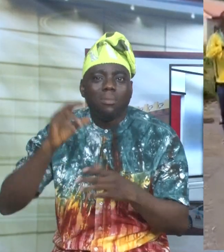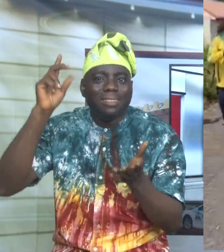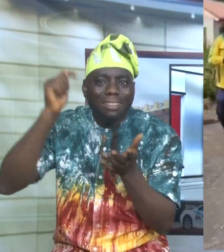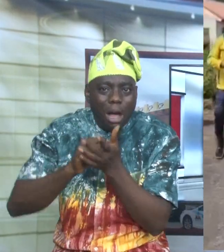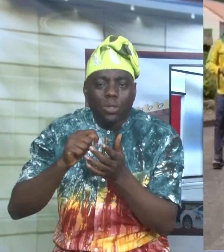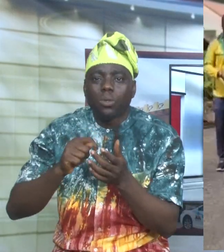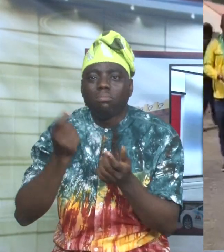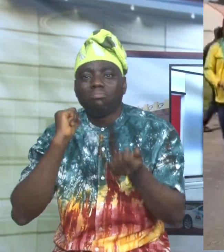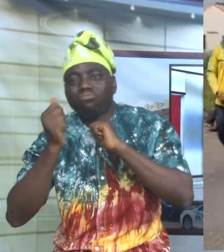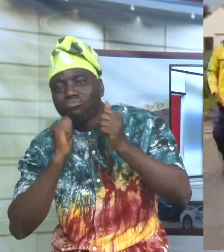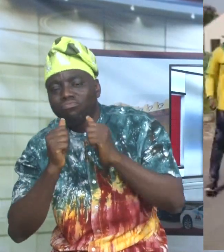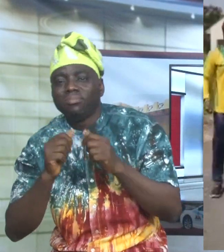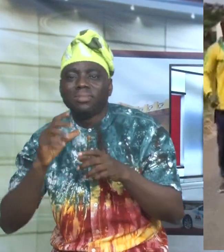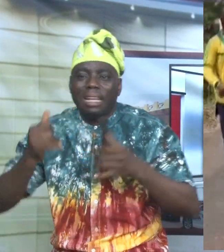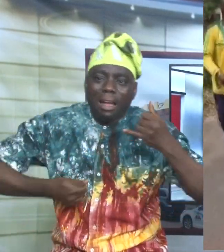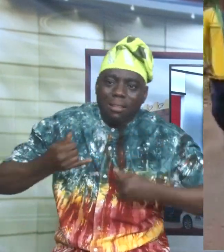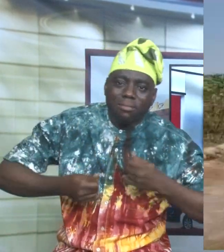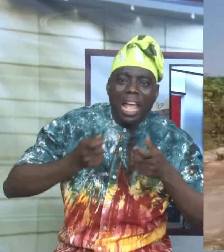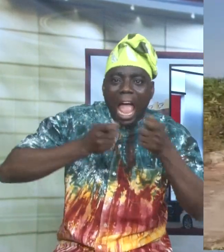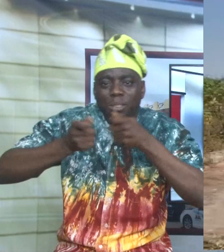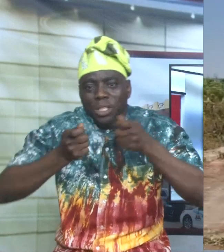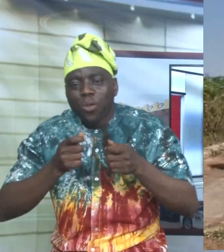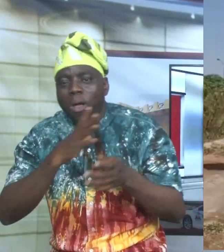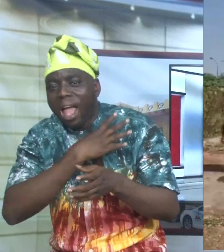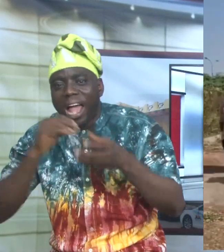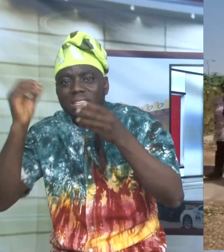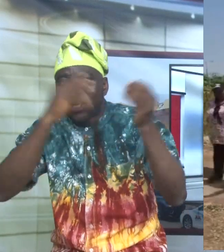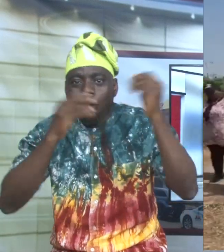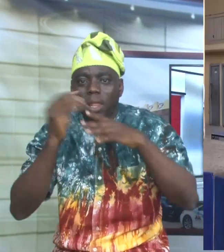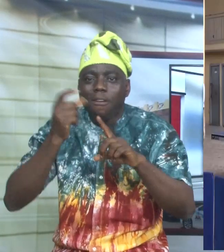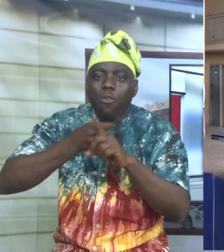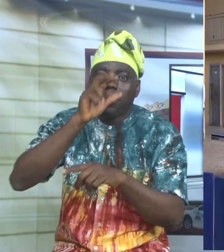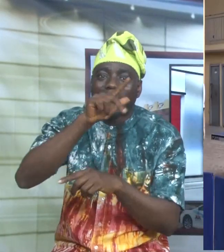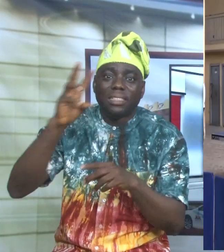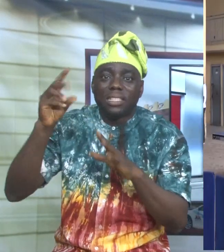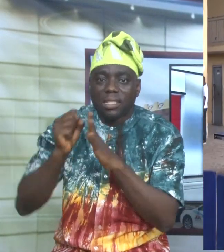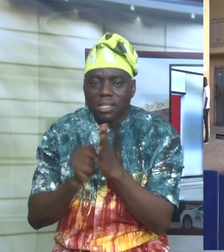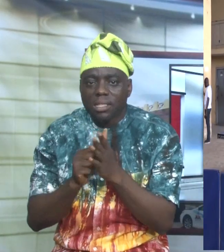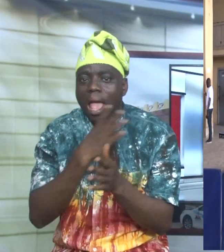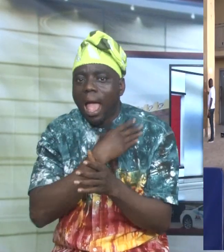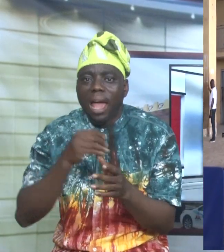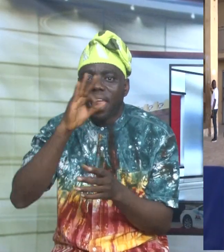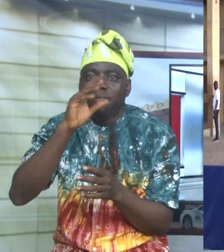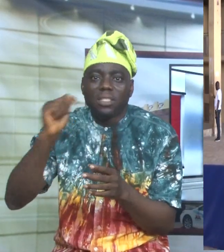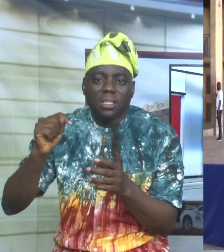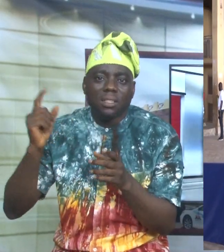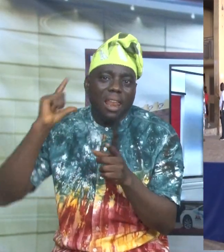sports enthusiasts, administrators, and stakeholders from the 36 states, and FCT later, in December 2024.